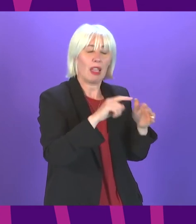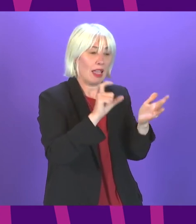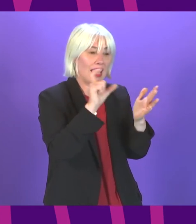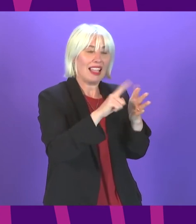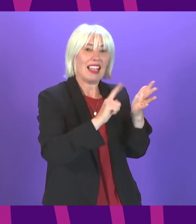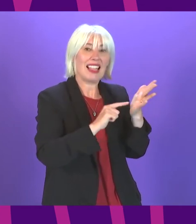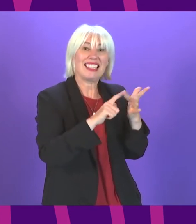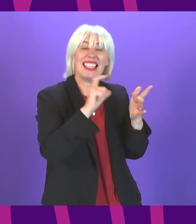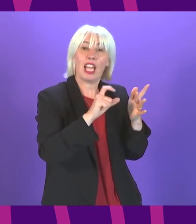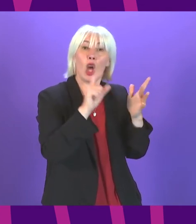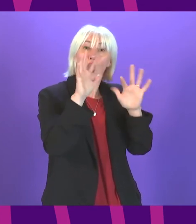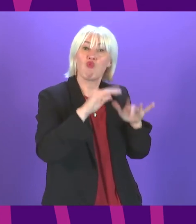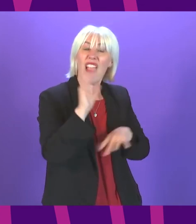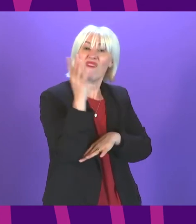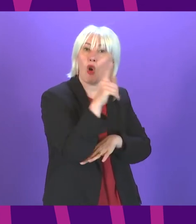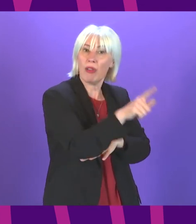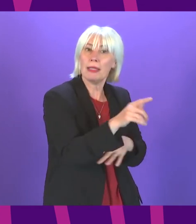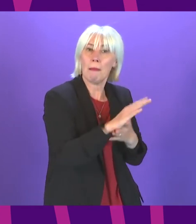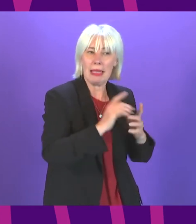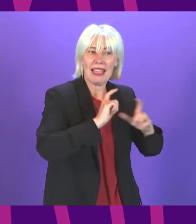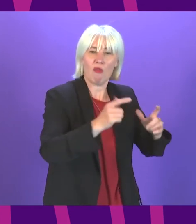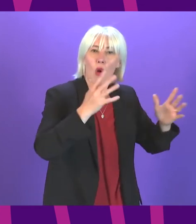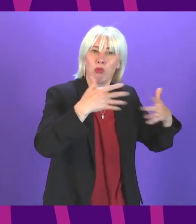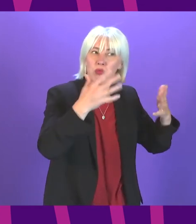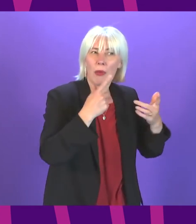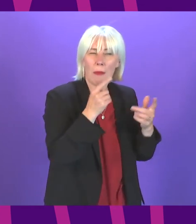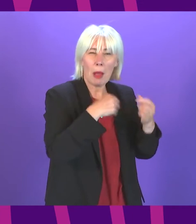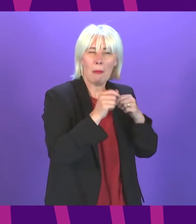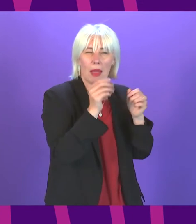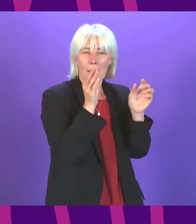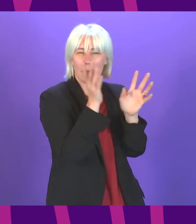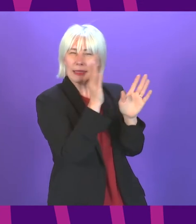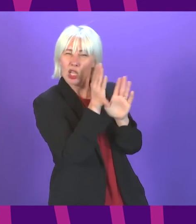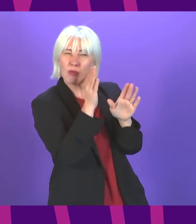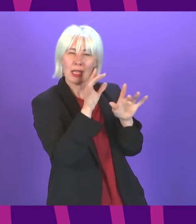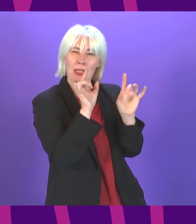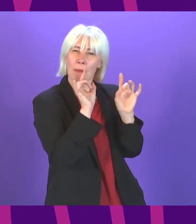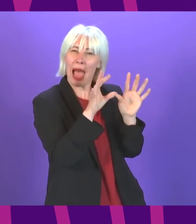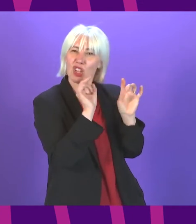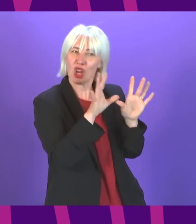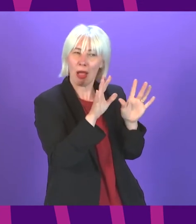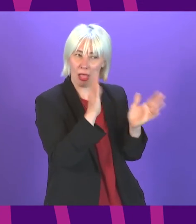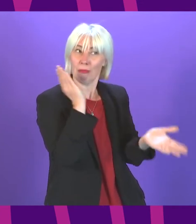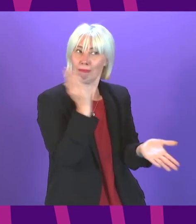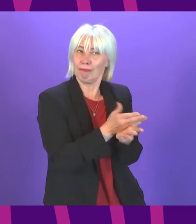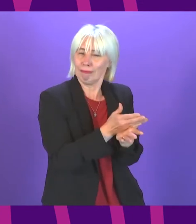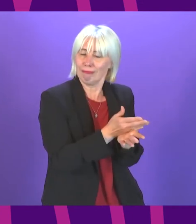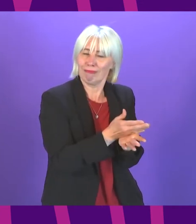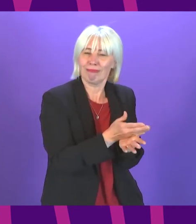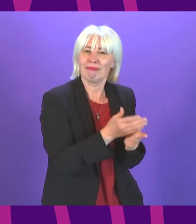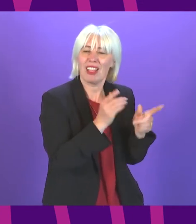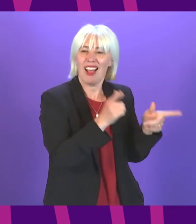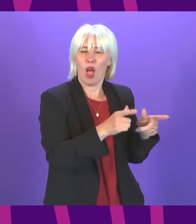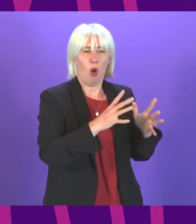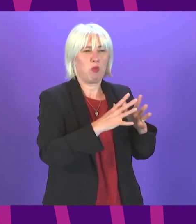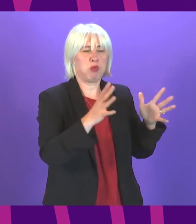maintain the humidity in the forest but they also give the forest that mysterious and magical feel they certainly do these are